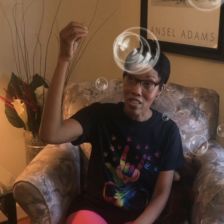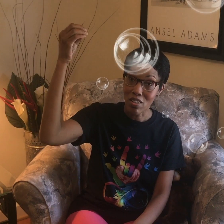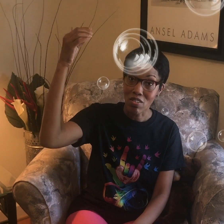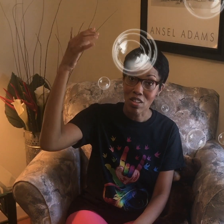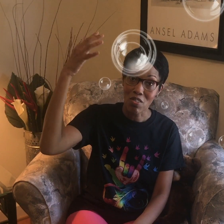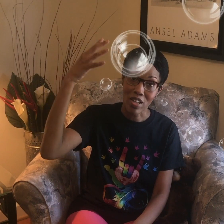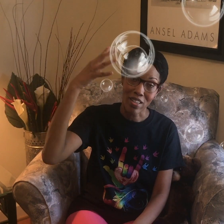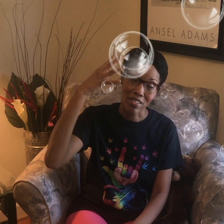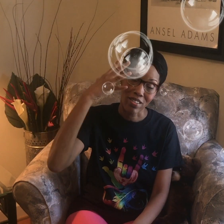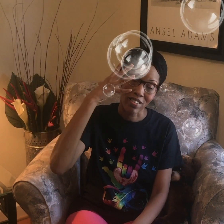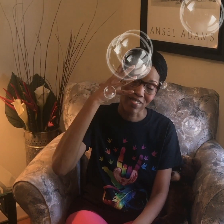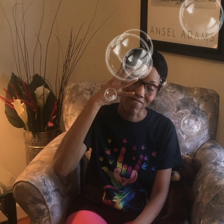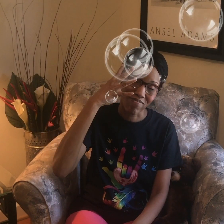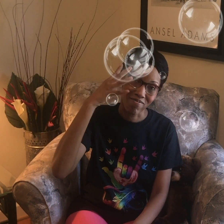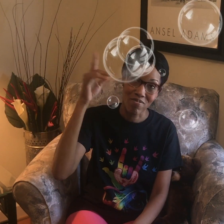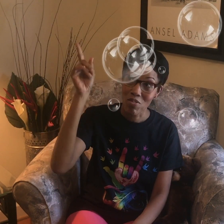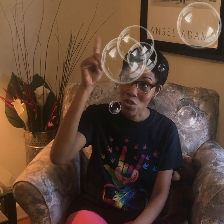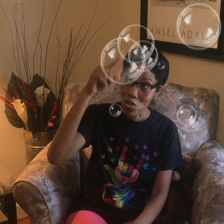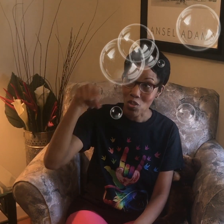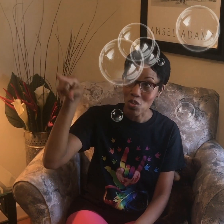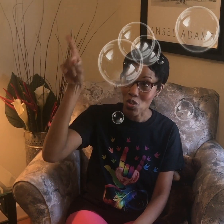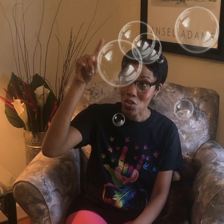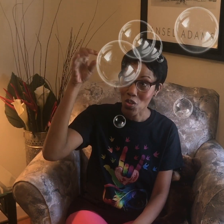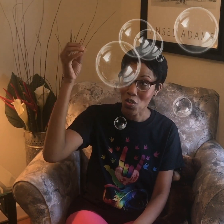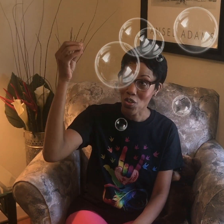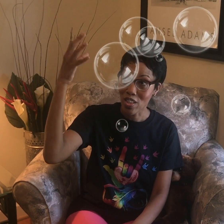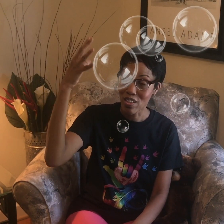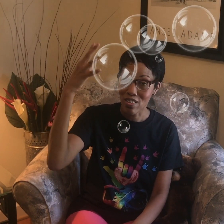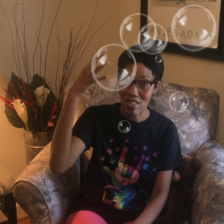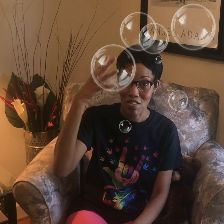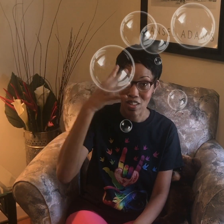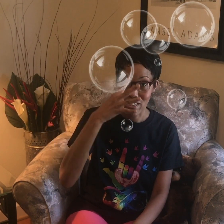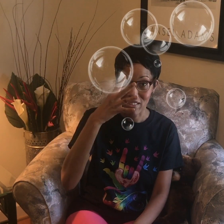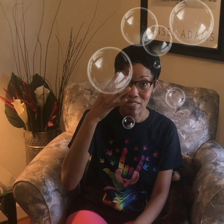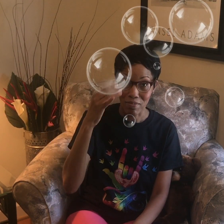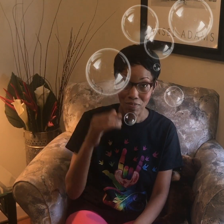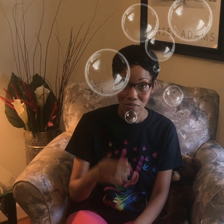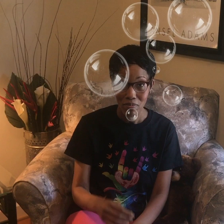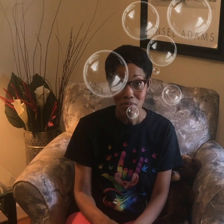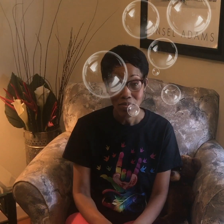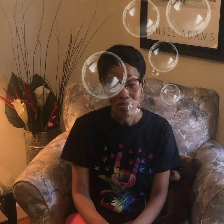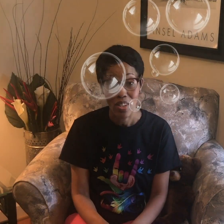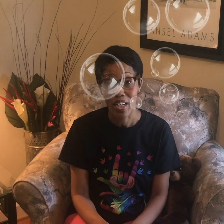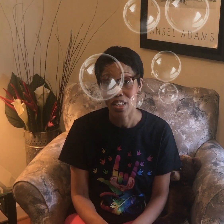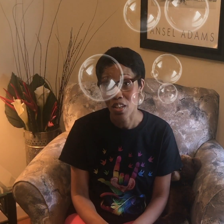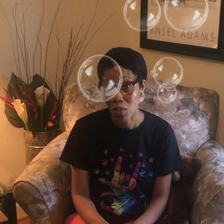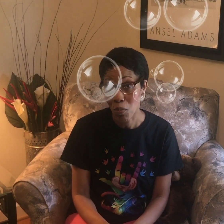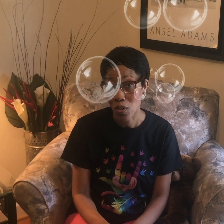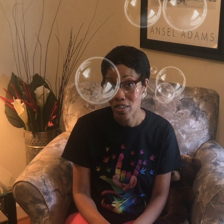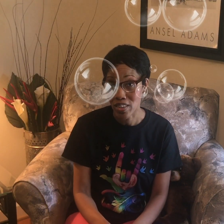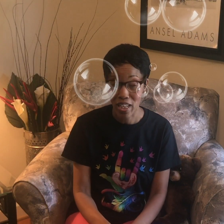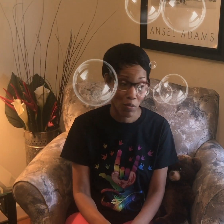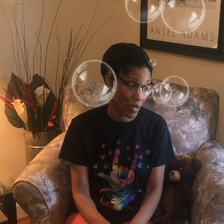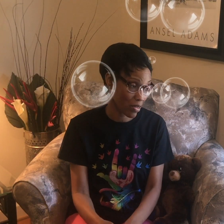the sun rays circle and another important sign was